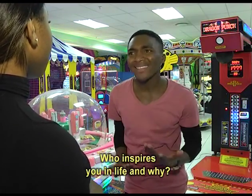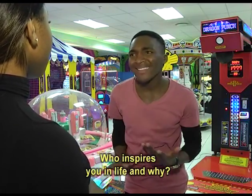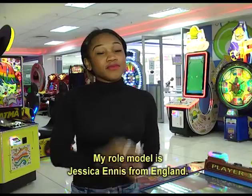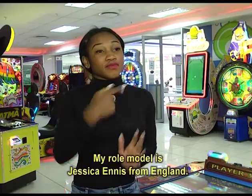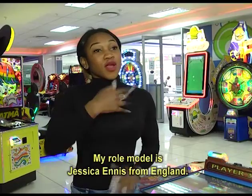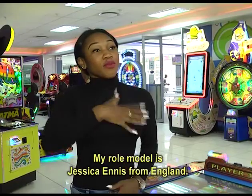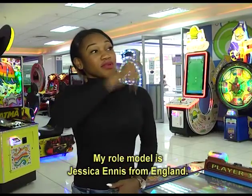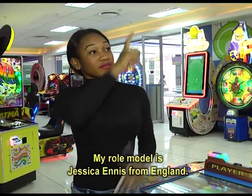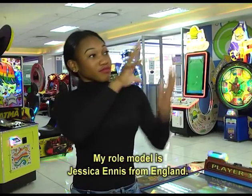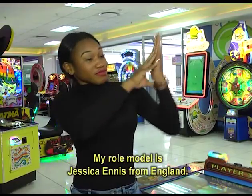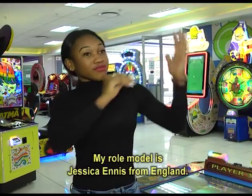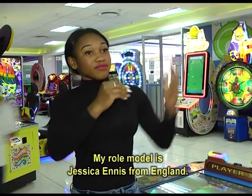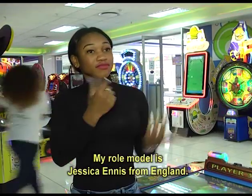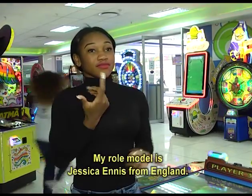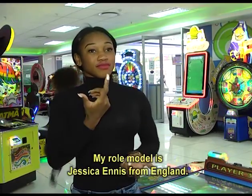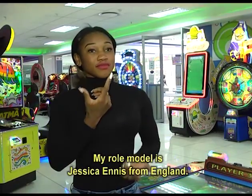My role model is Jessica Ennis from England.